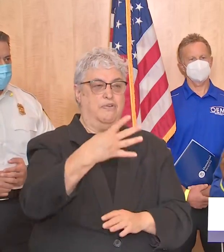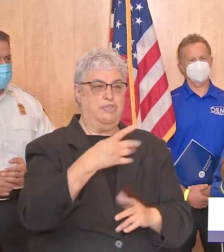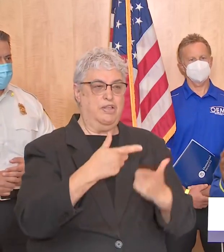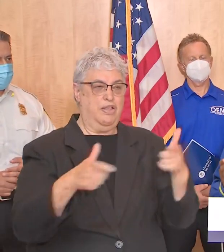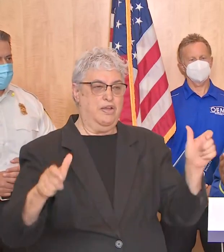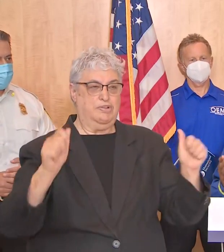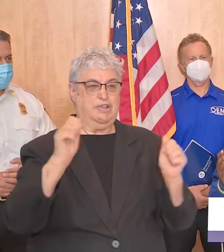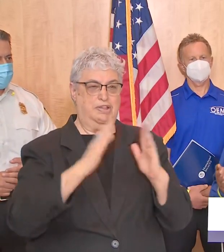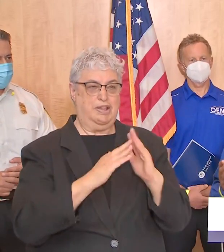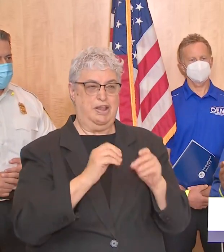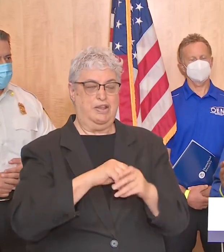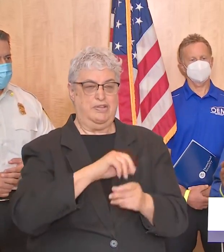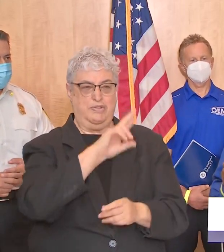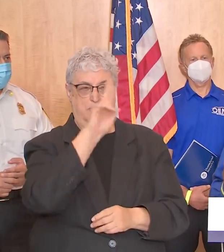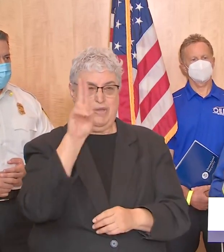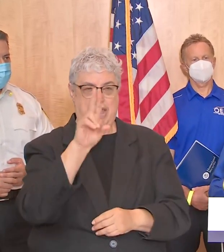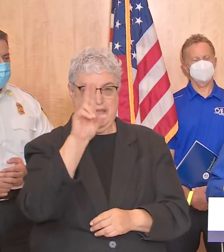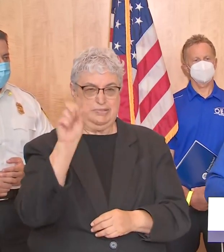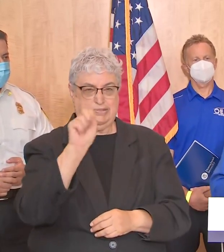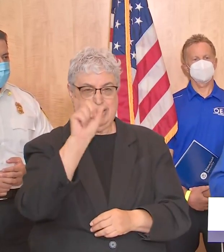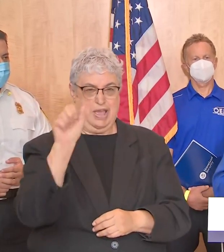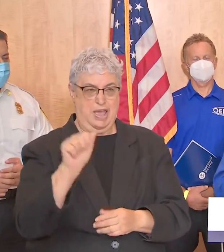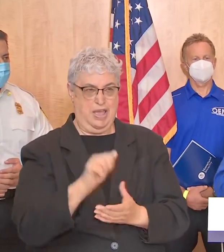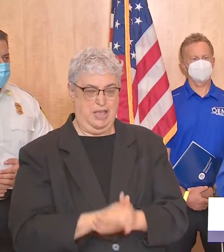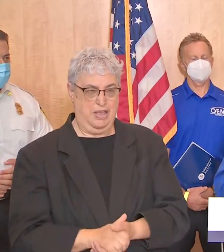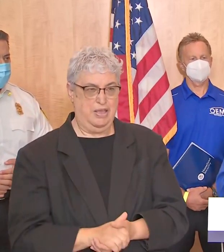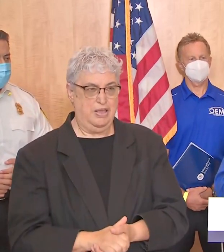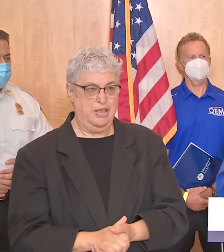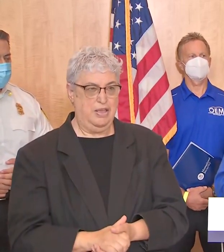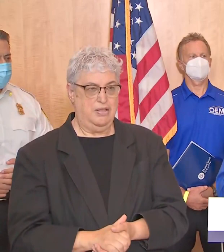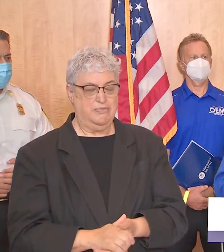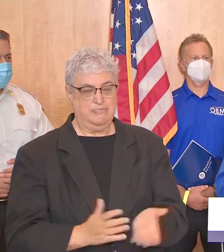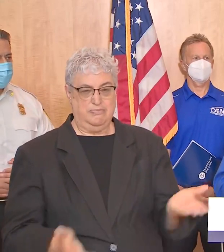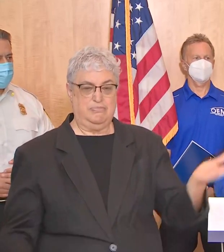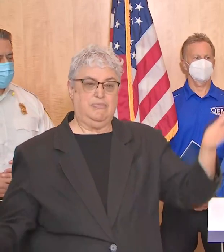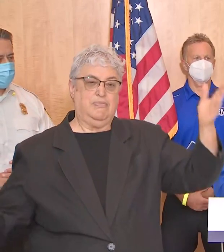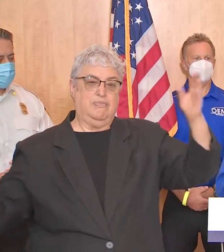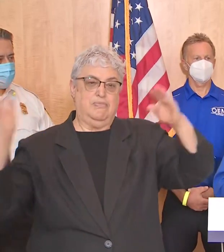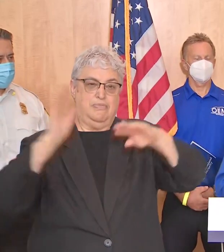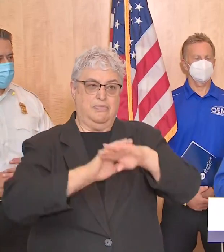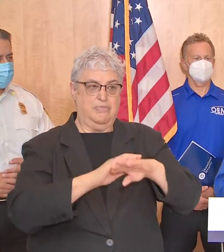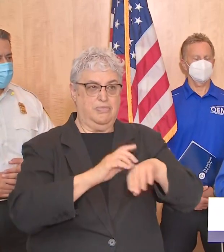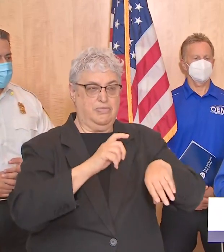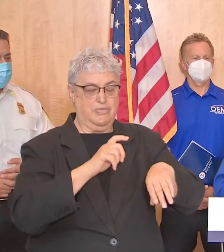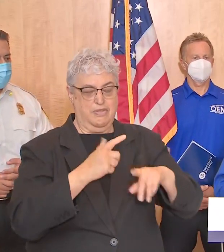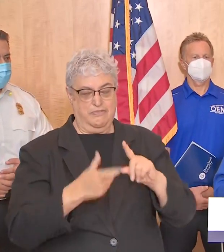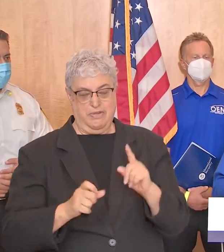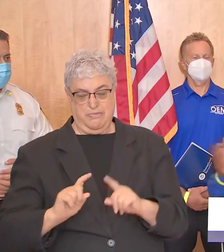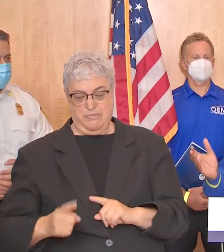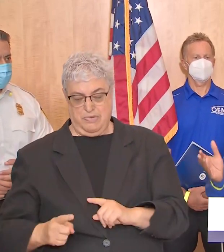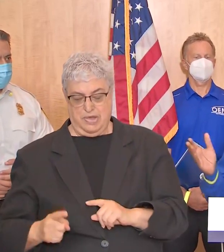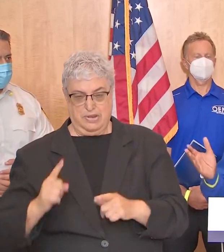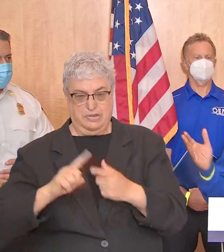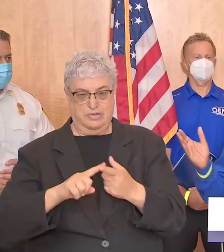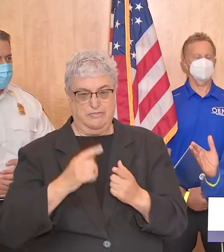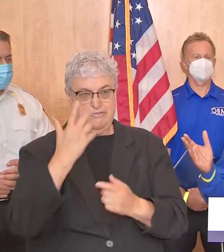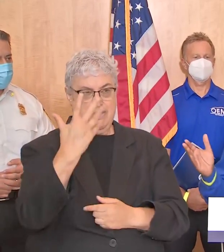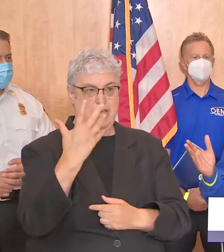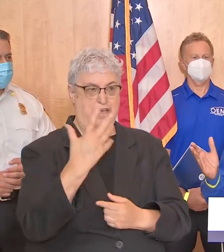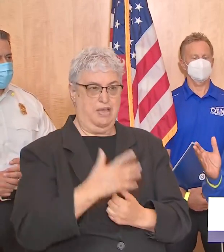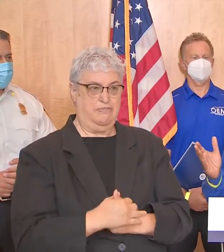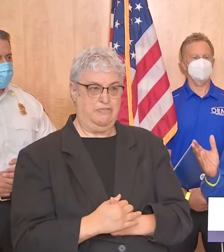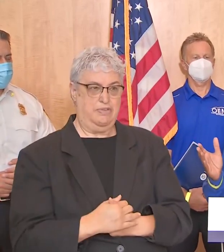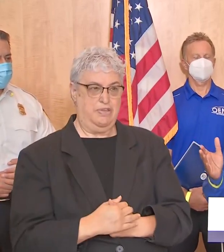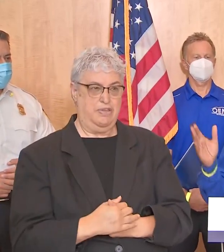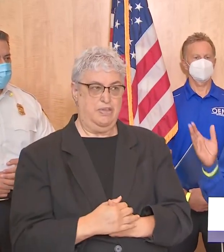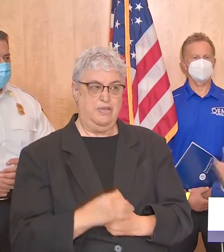in the united states of america because of the rapid intensification intensification of this storm no you just didn't